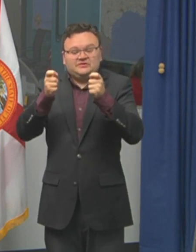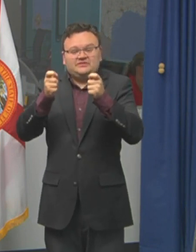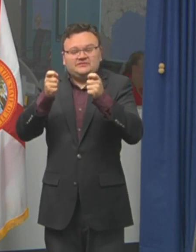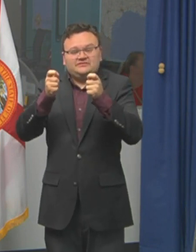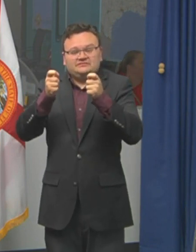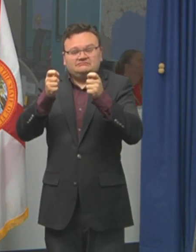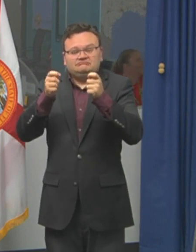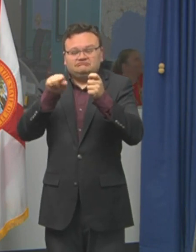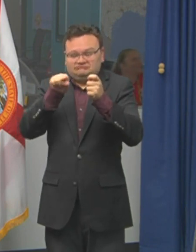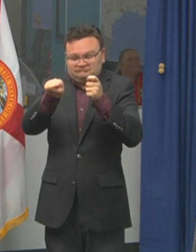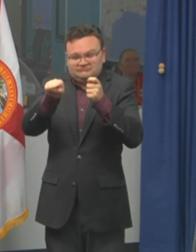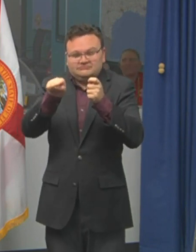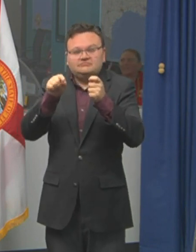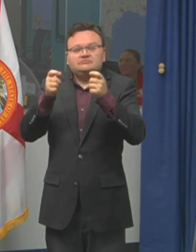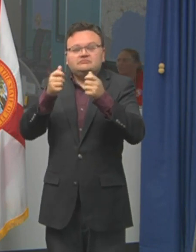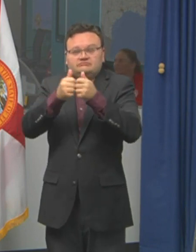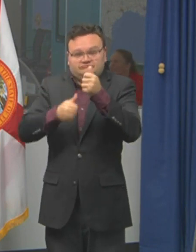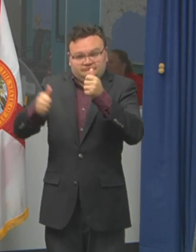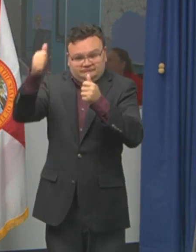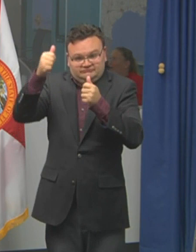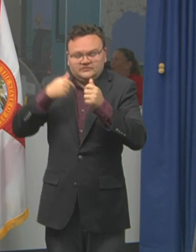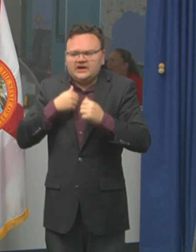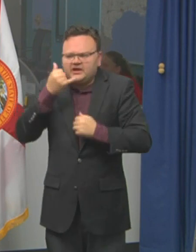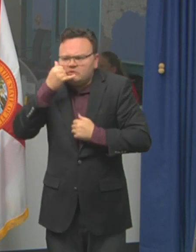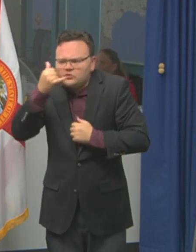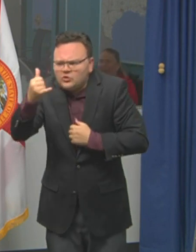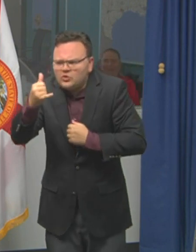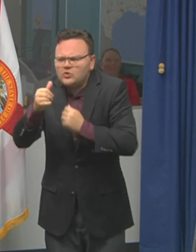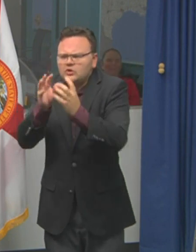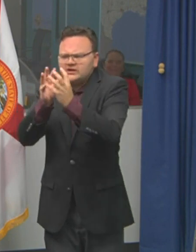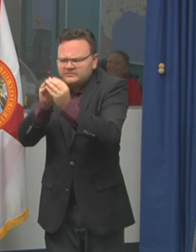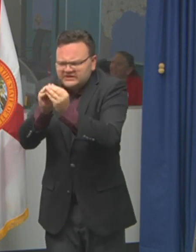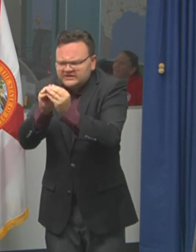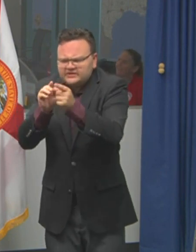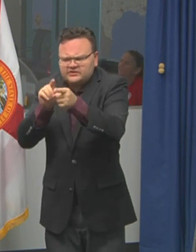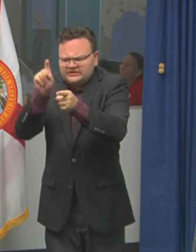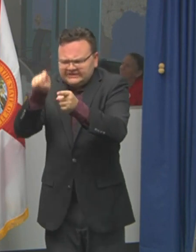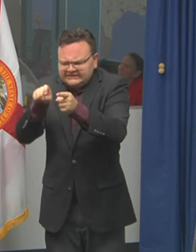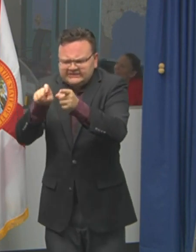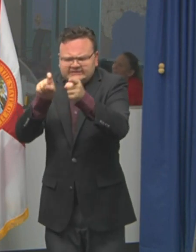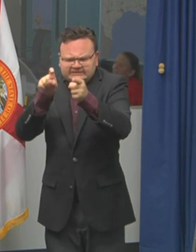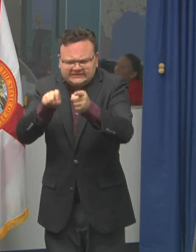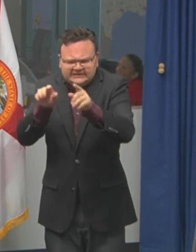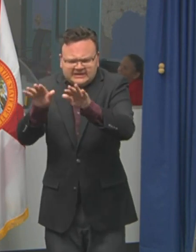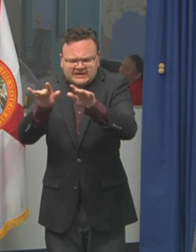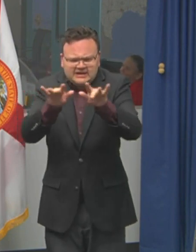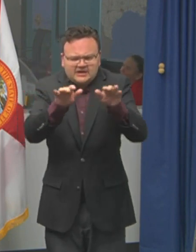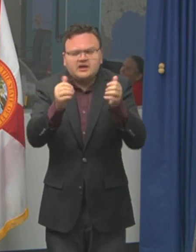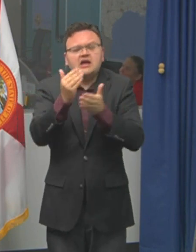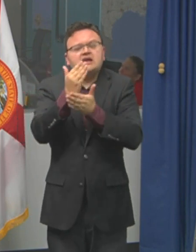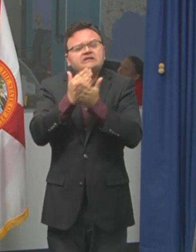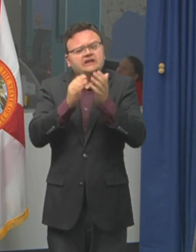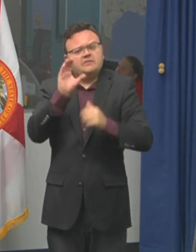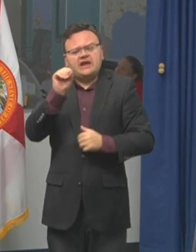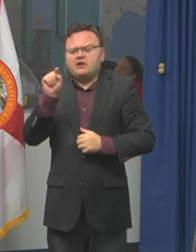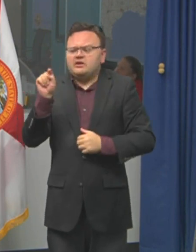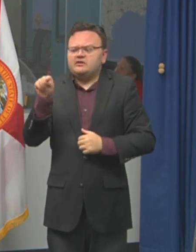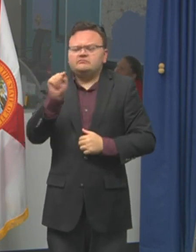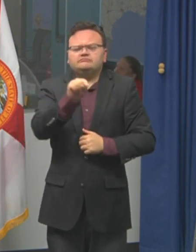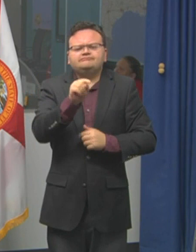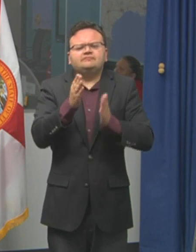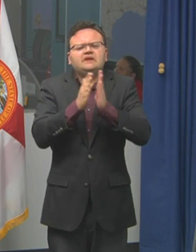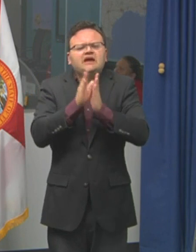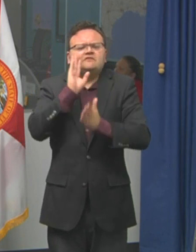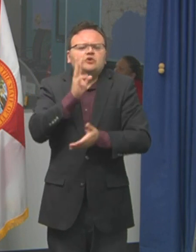and asked them if there was any needs that they had. Only a handful of counties actually requested some stuff from a truckload of water